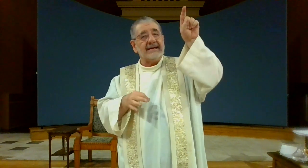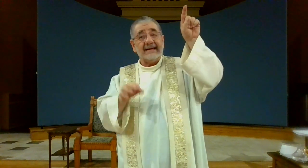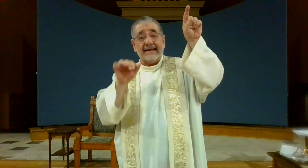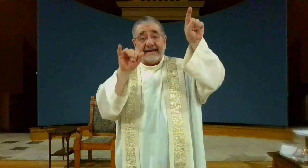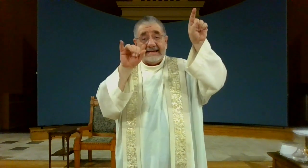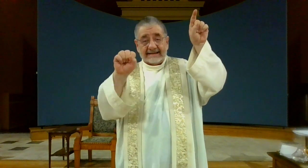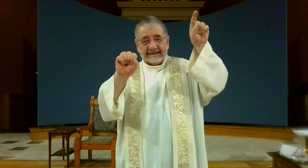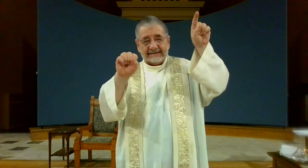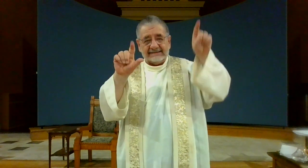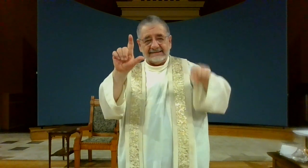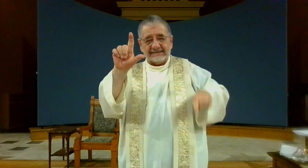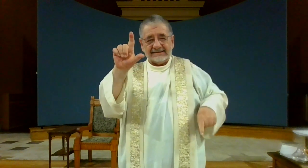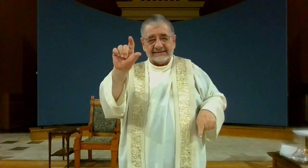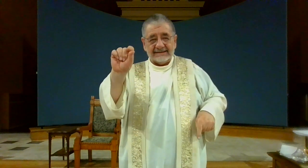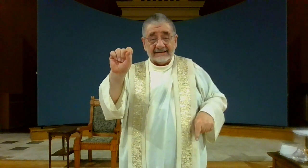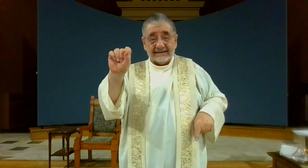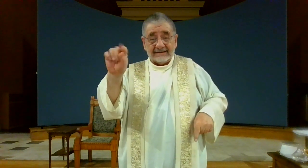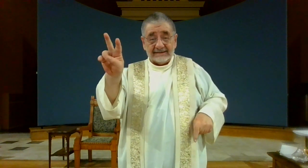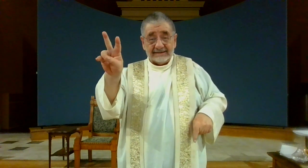God is love